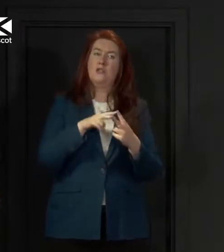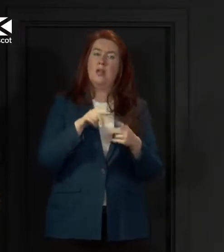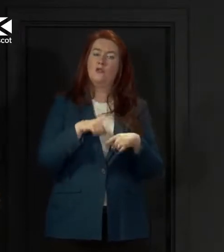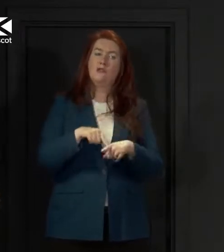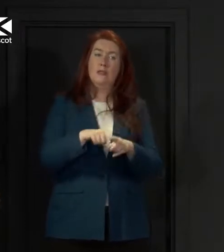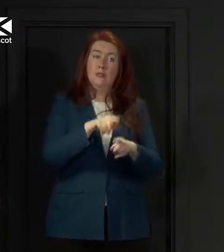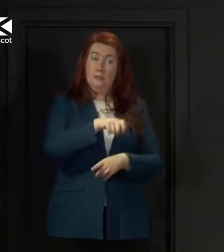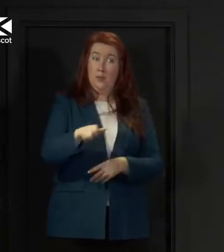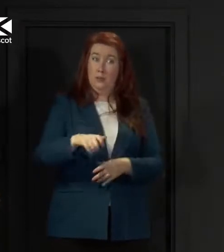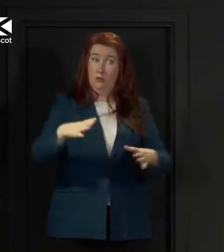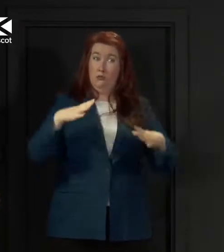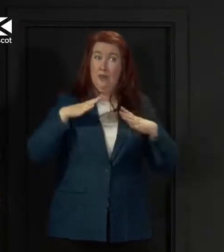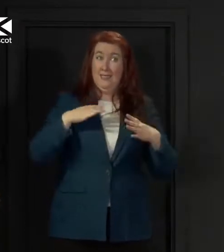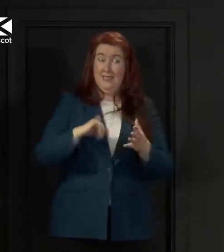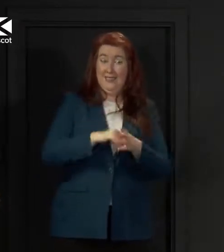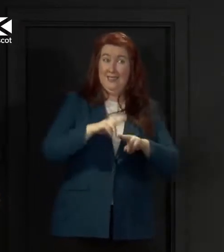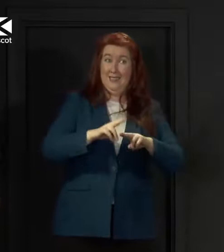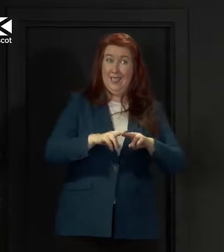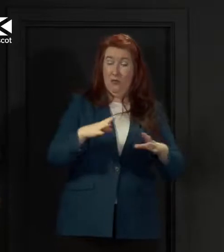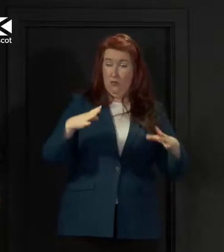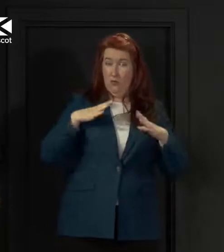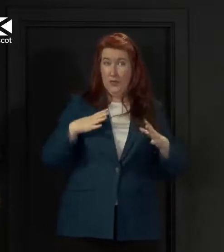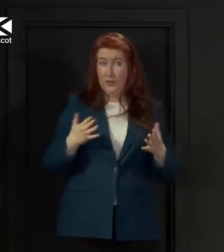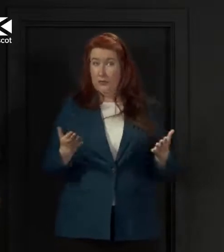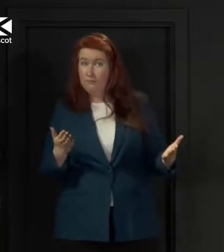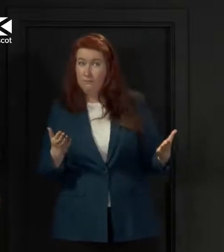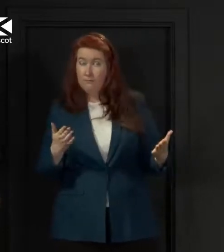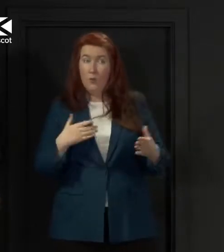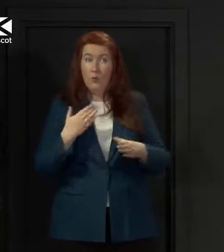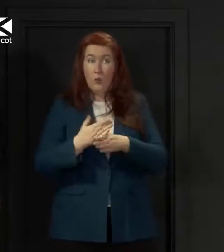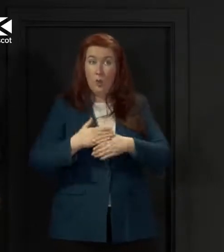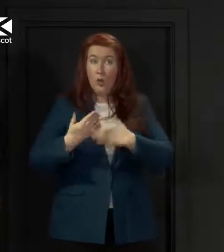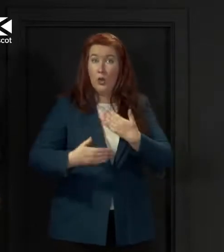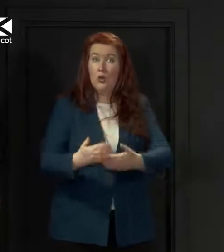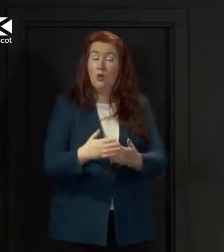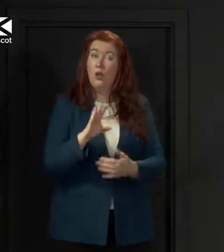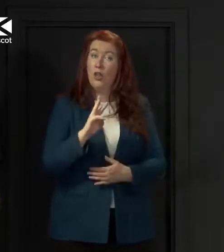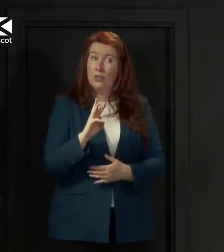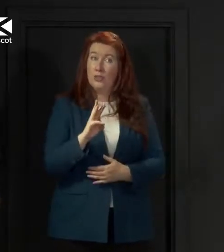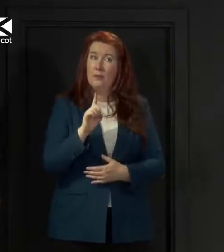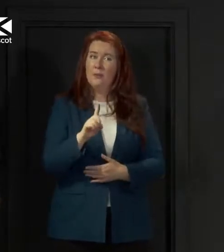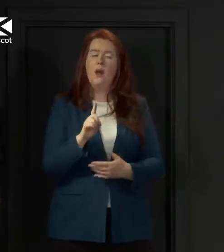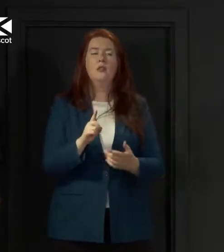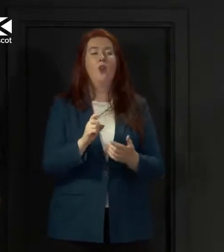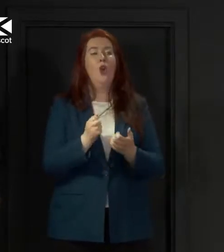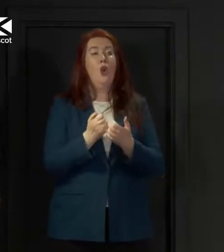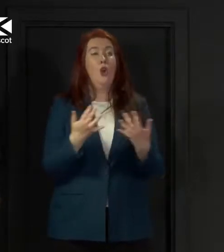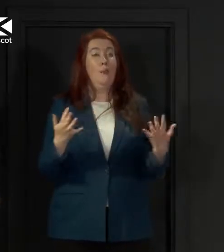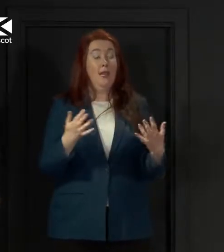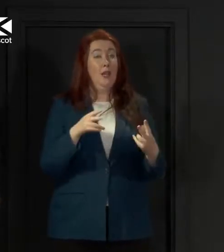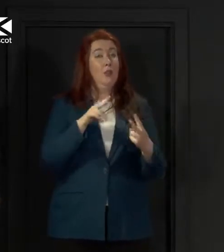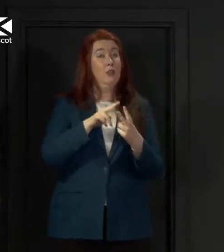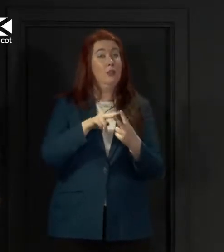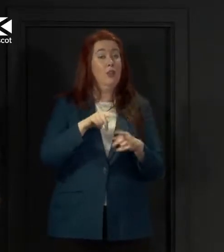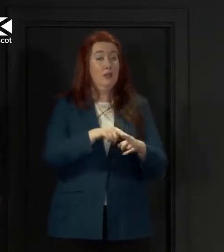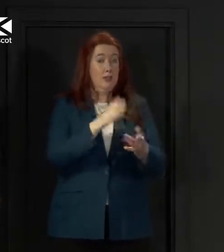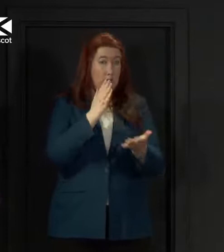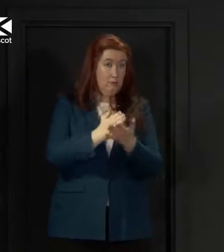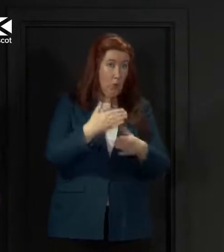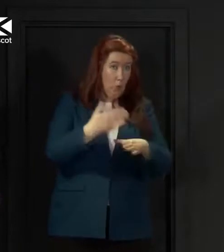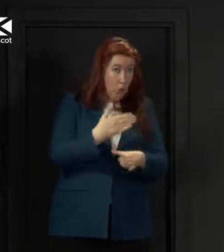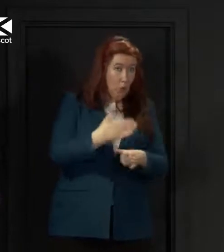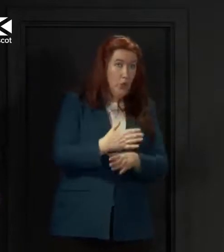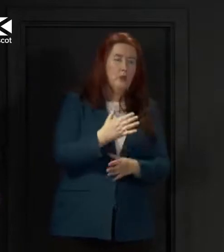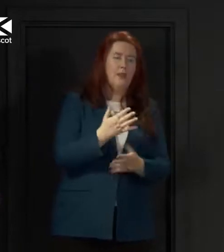ready to be deployed on Thursday. But the numbers of contact tracers who've been used and the number